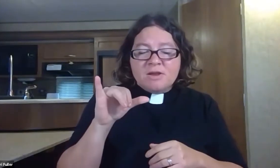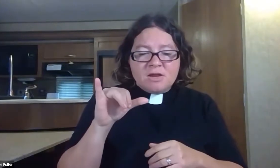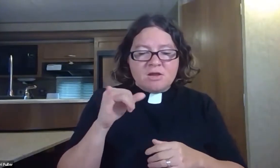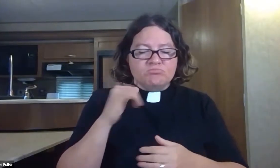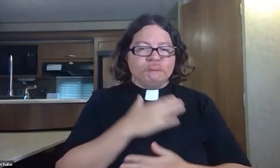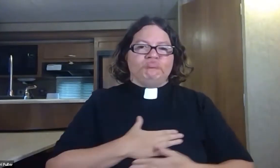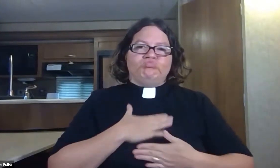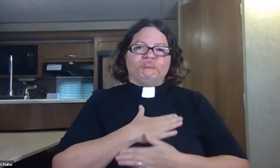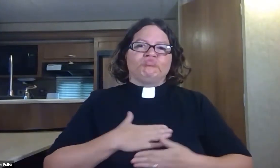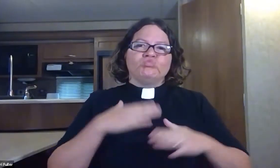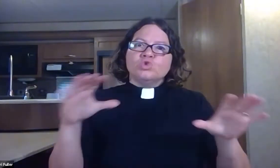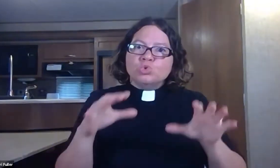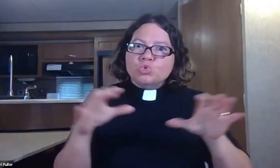Find a hobby that you can enjoy.